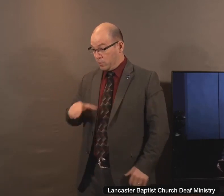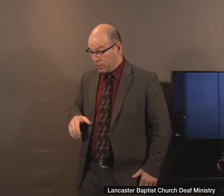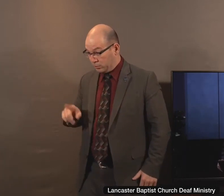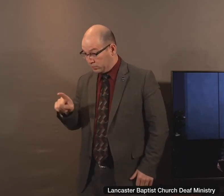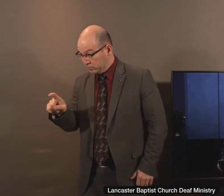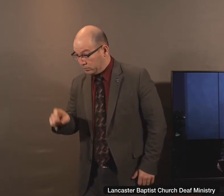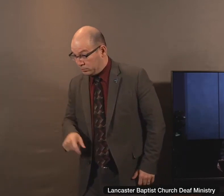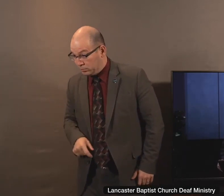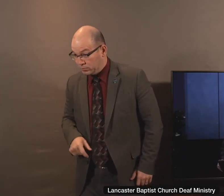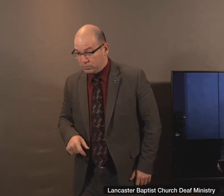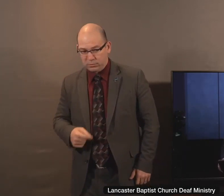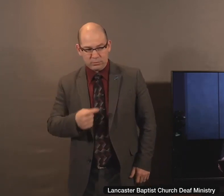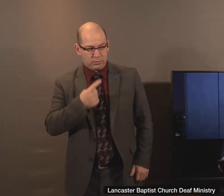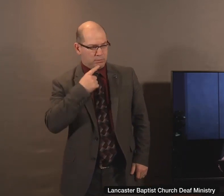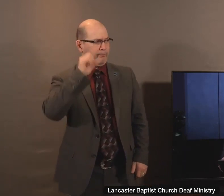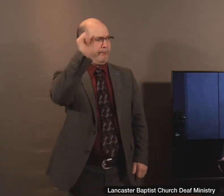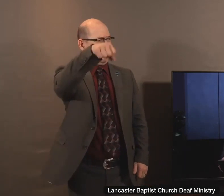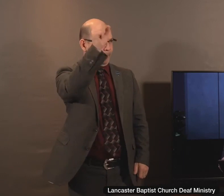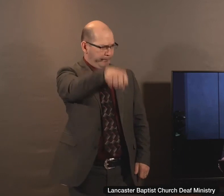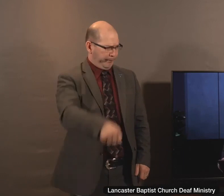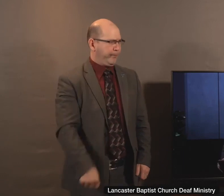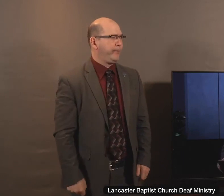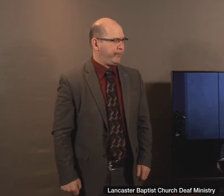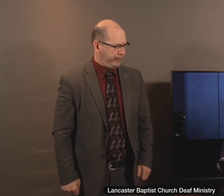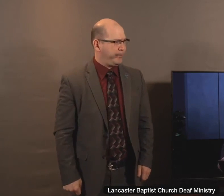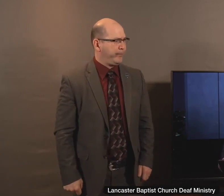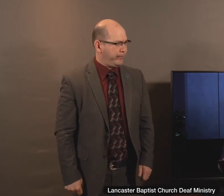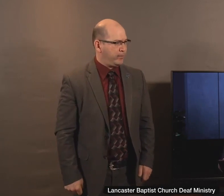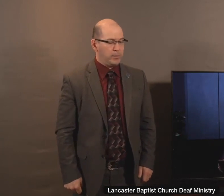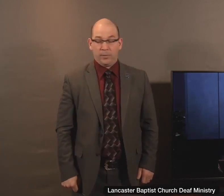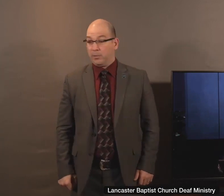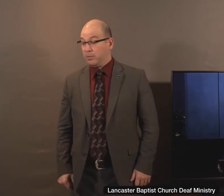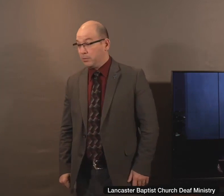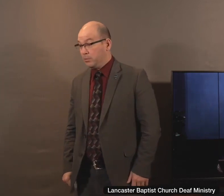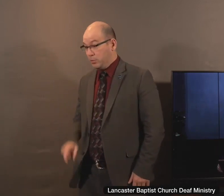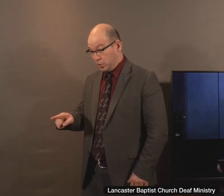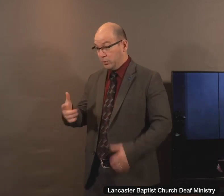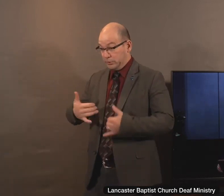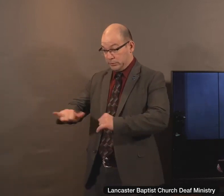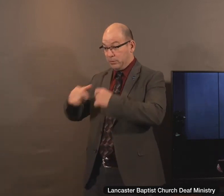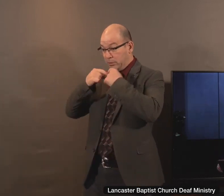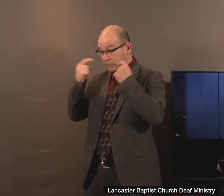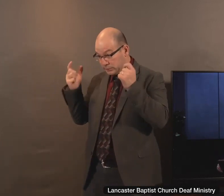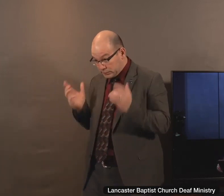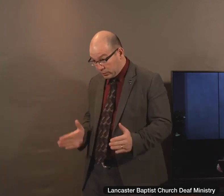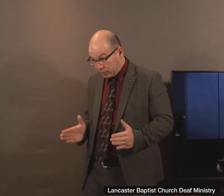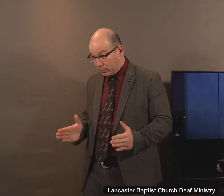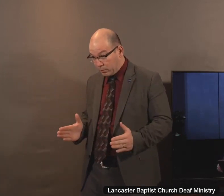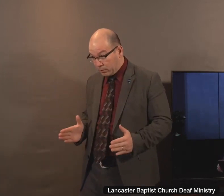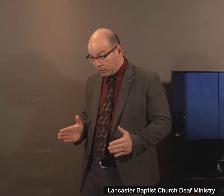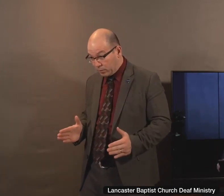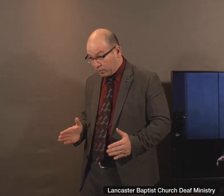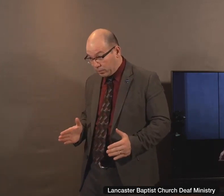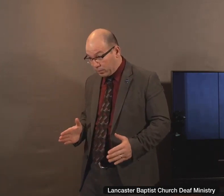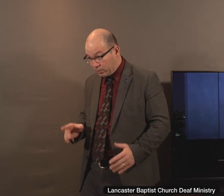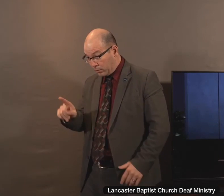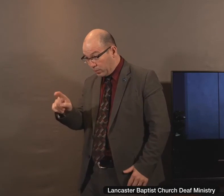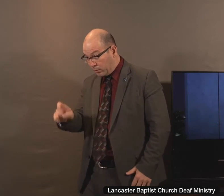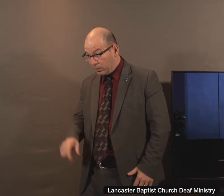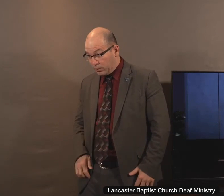And she immediately said, well, yes, I was. And they said, well, are you still a sinner? And what real